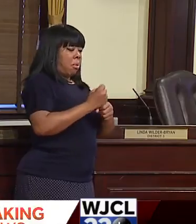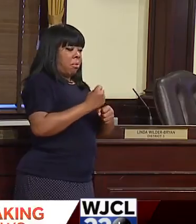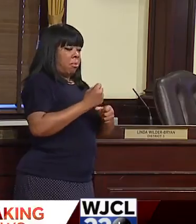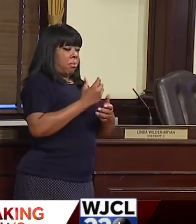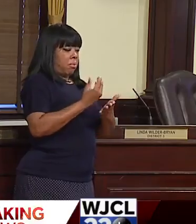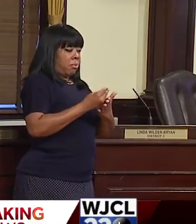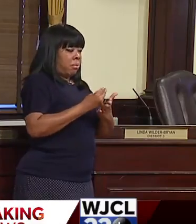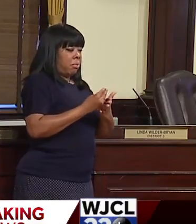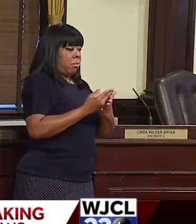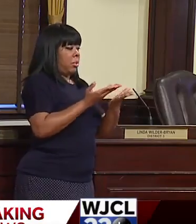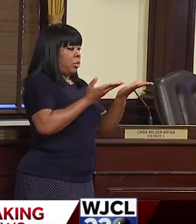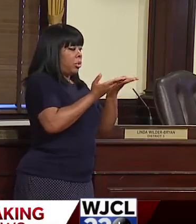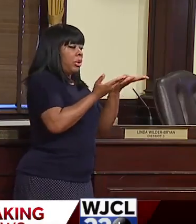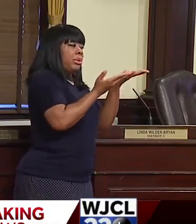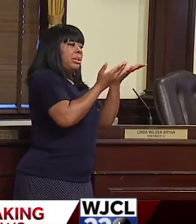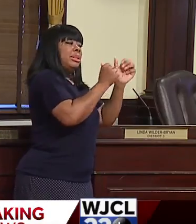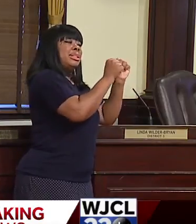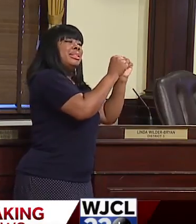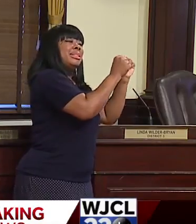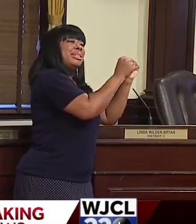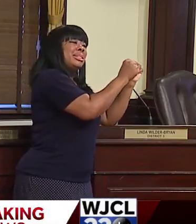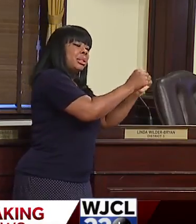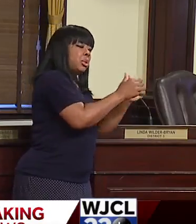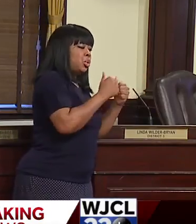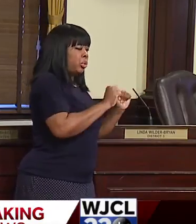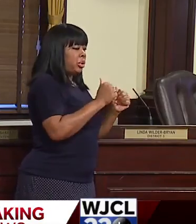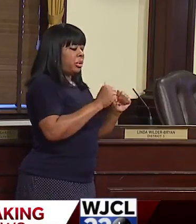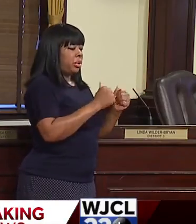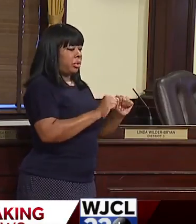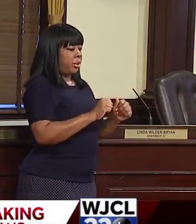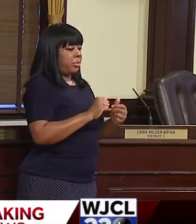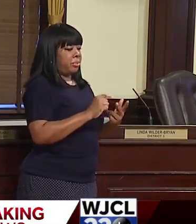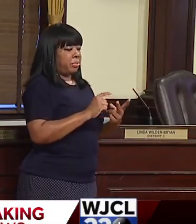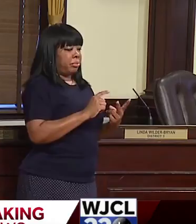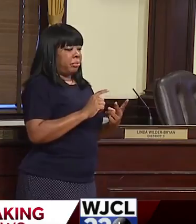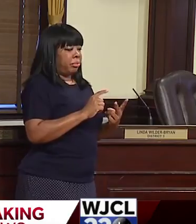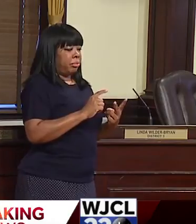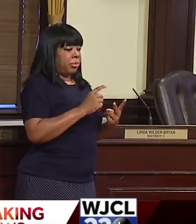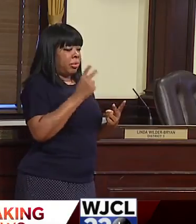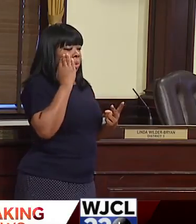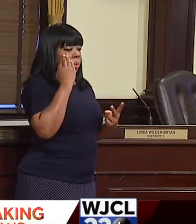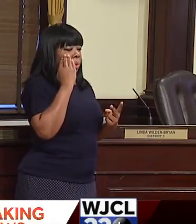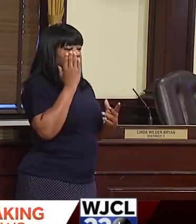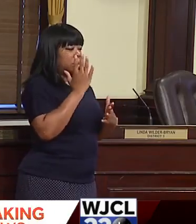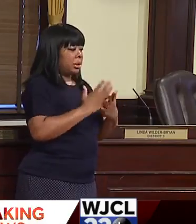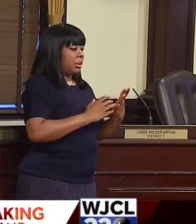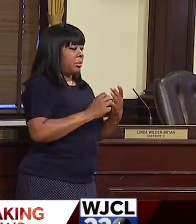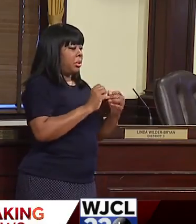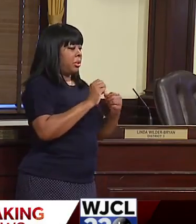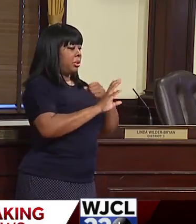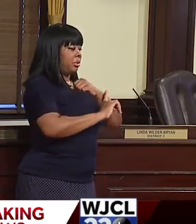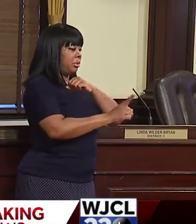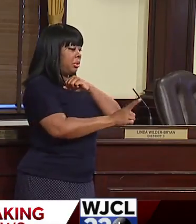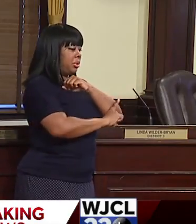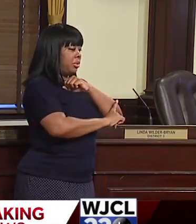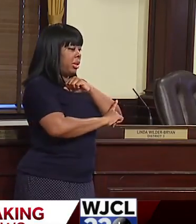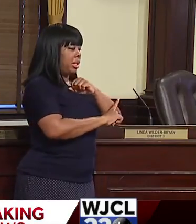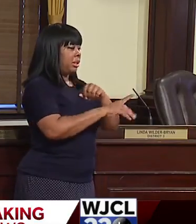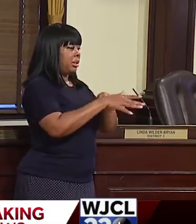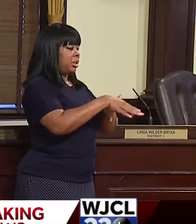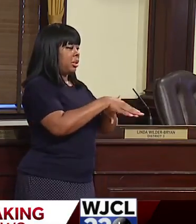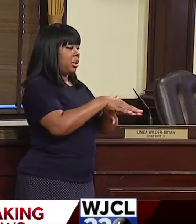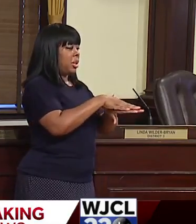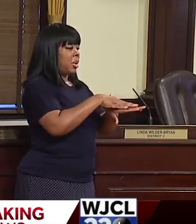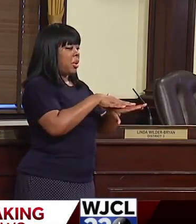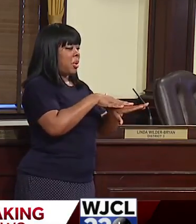service levels as best we can. And again, I know and I'll say put the elephant in the room, I know somehow trash pickups have been slow,